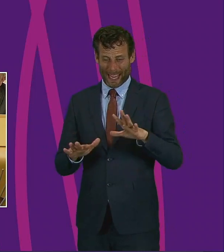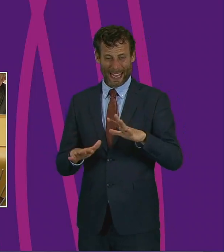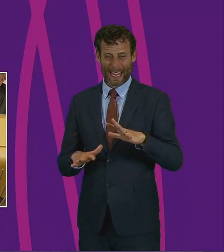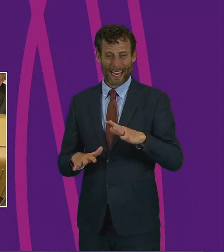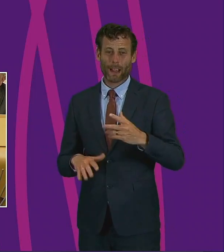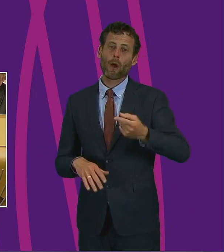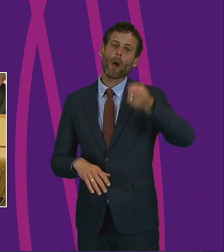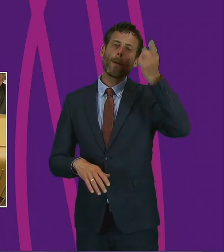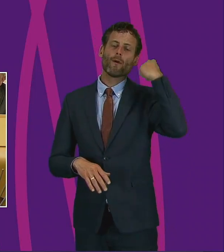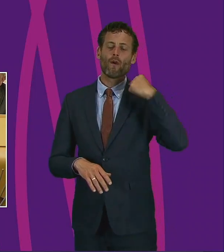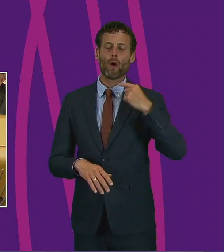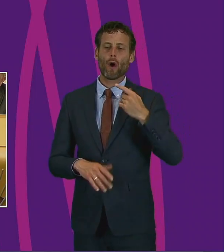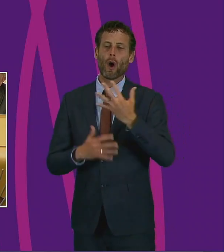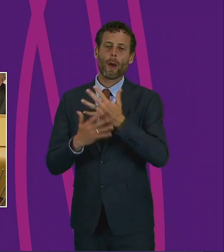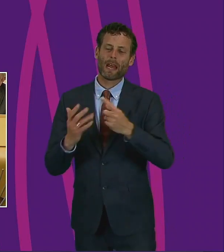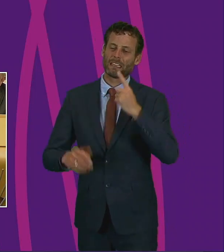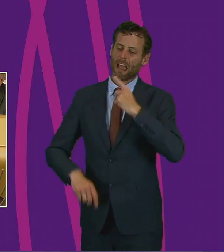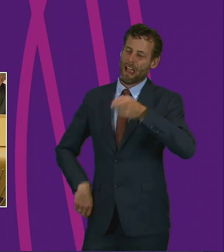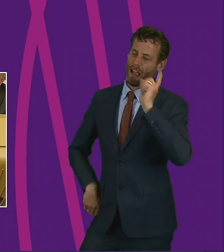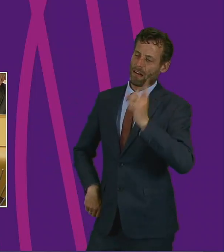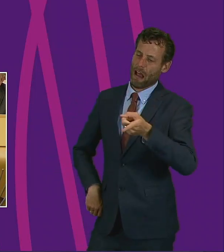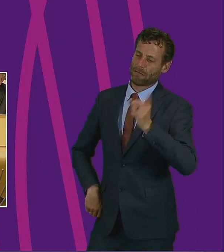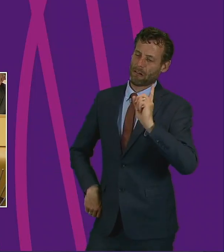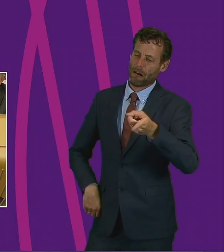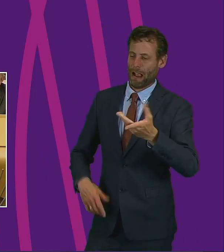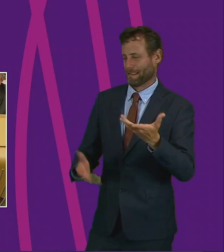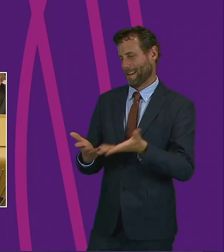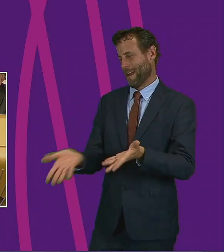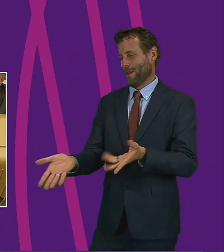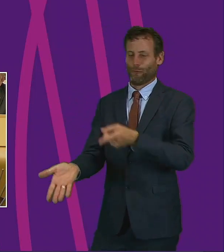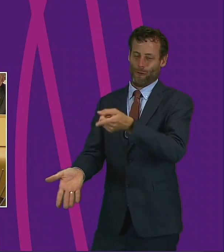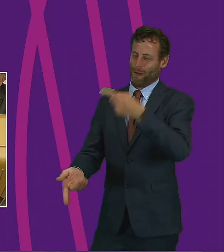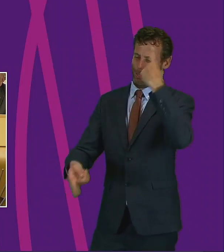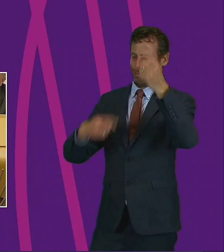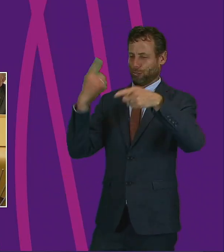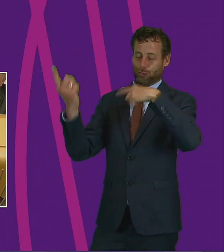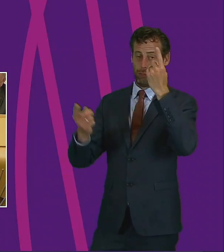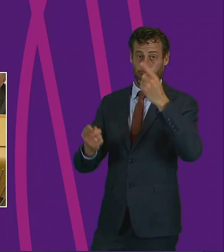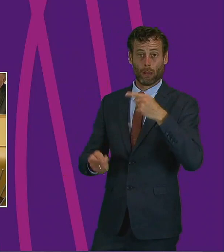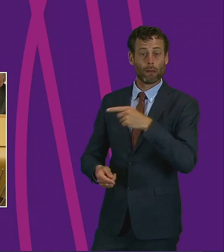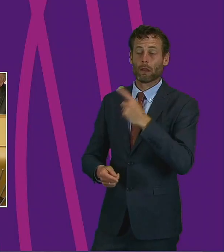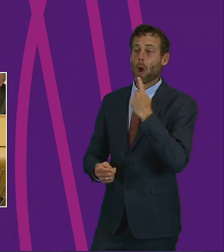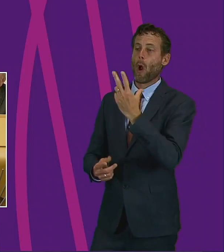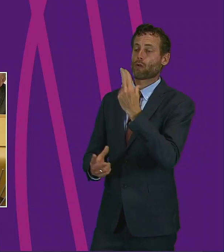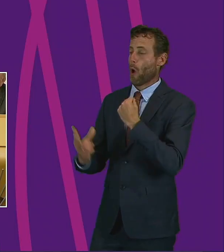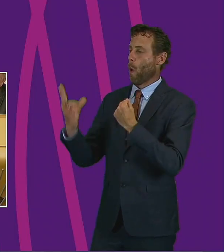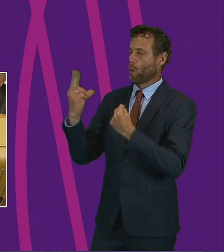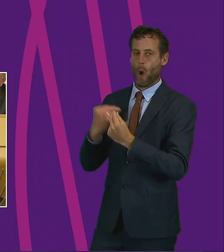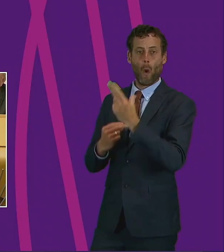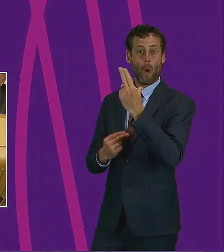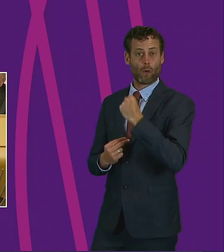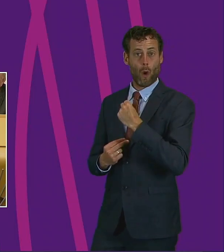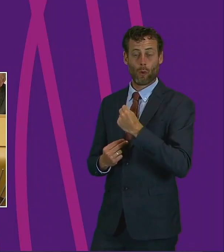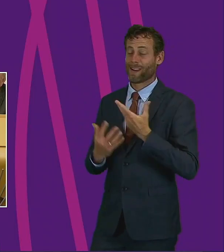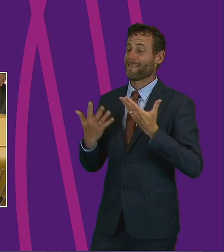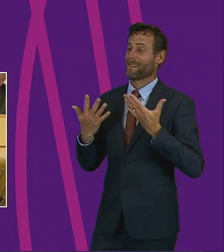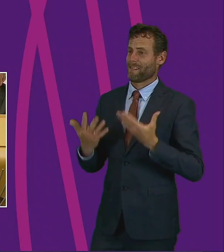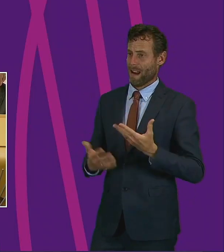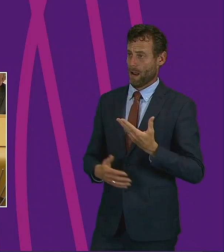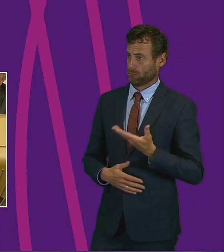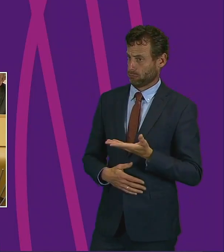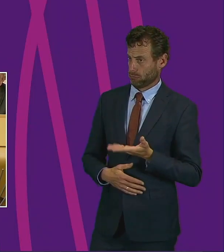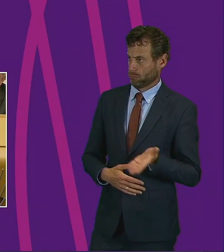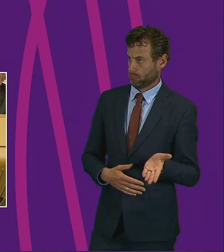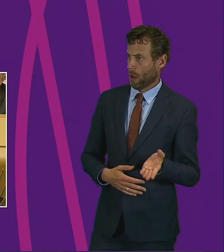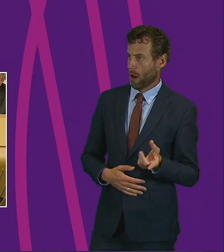who've long complained it would never work. And we're also saying hello to people as we walk past them in the street. I don't think it's just me.